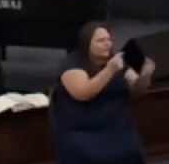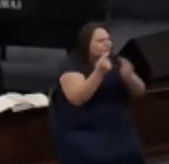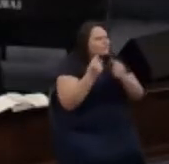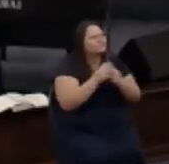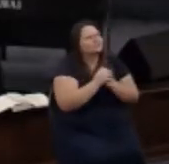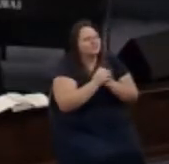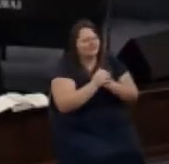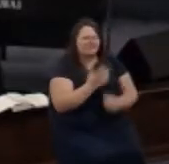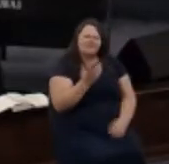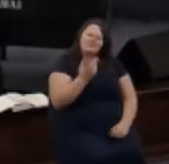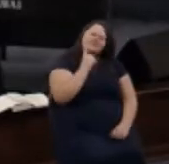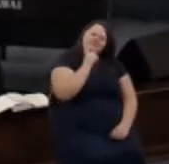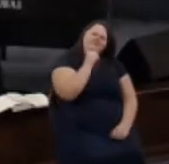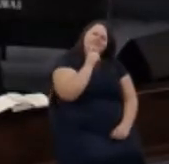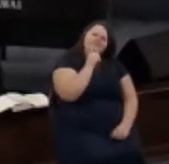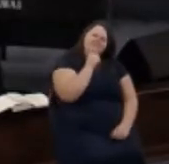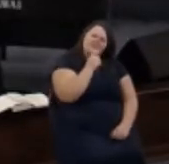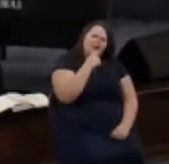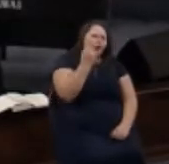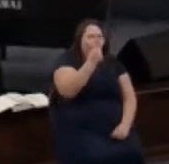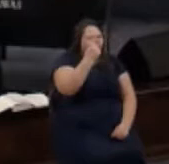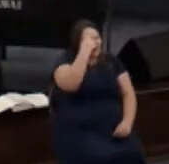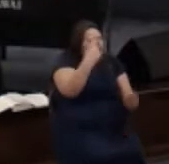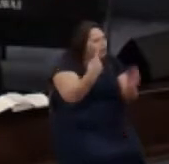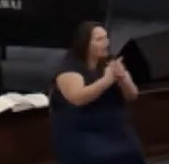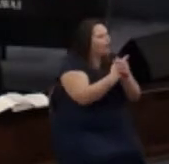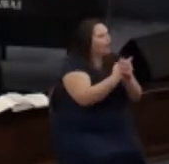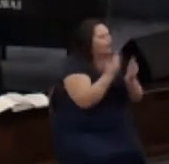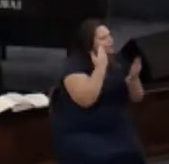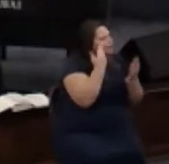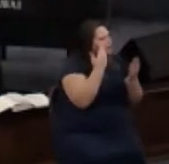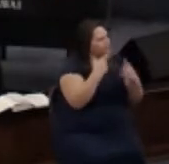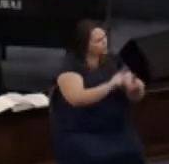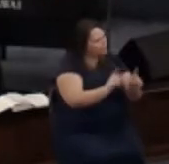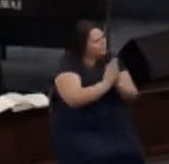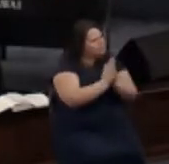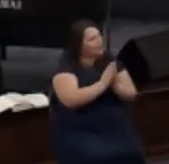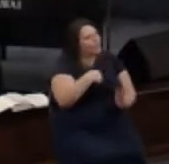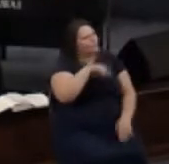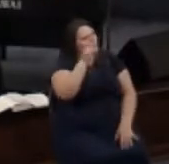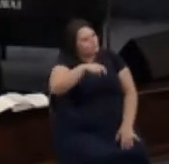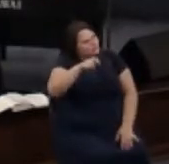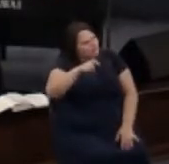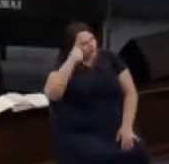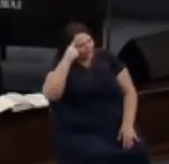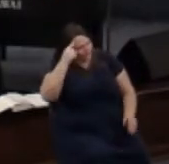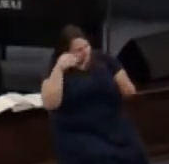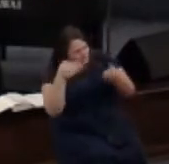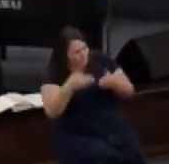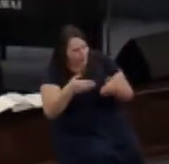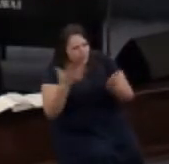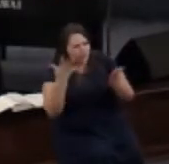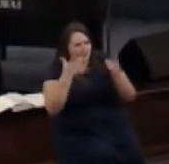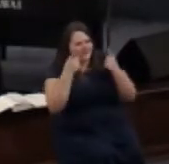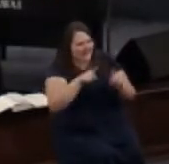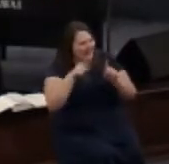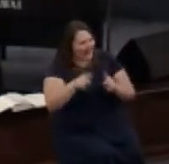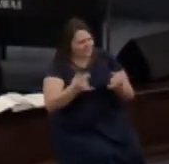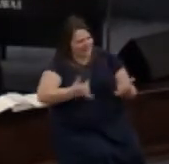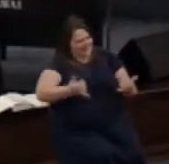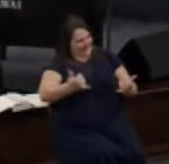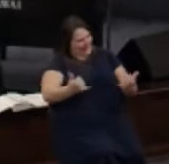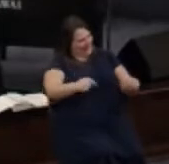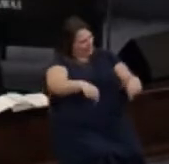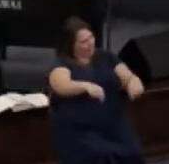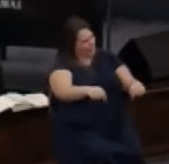whatever else happens to fly through our minds when we really should be focused on what is happening immediately in front of